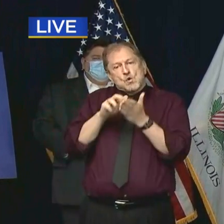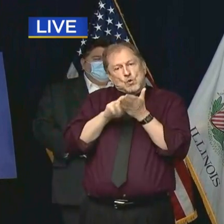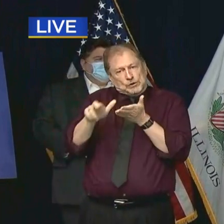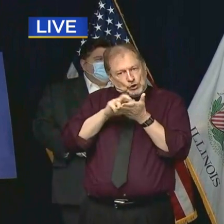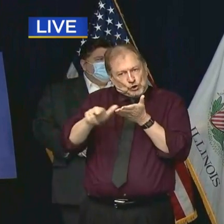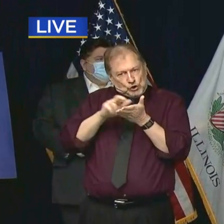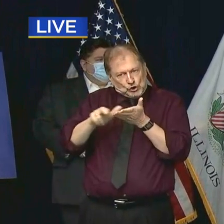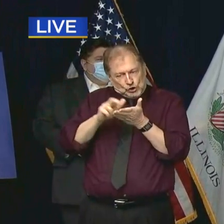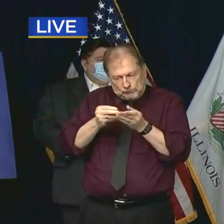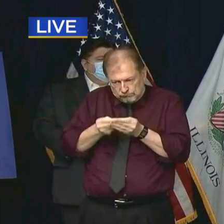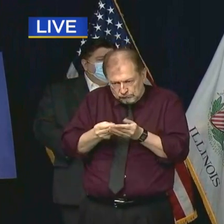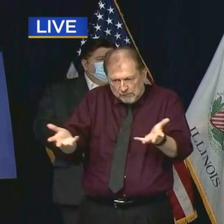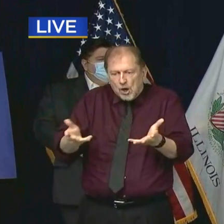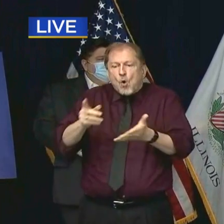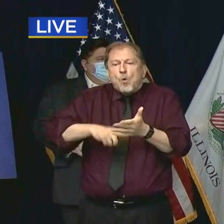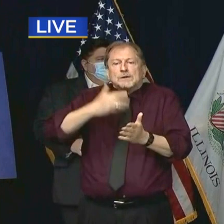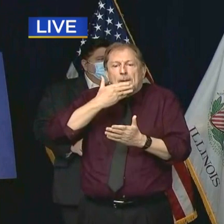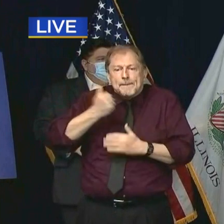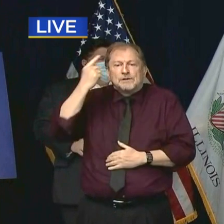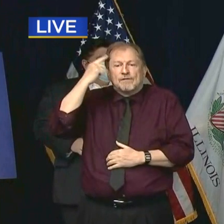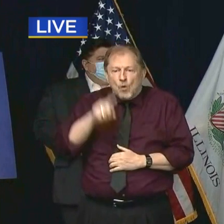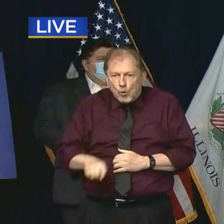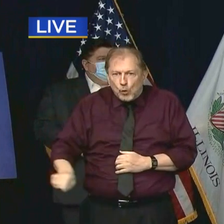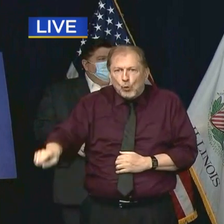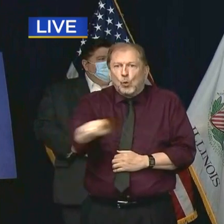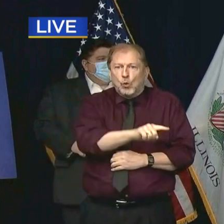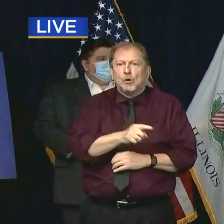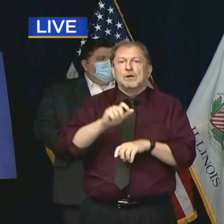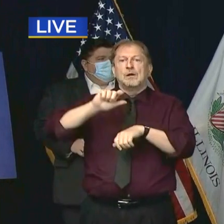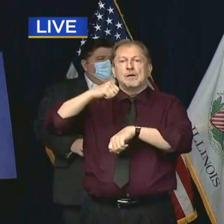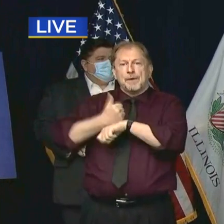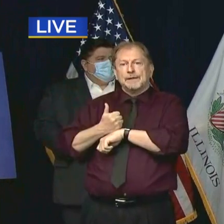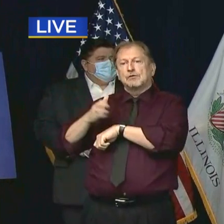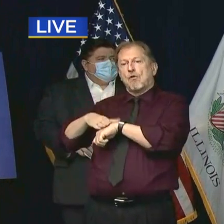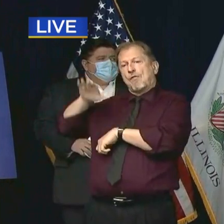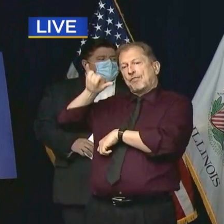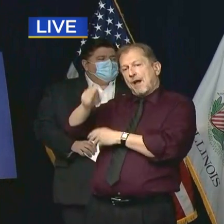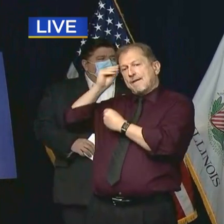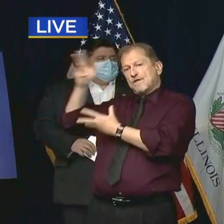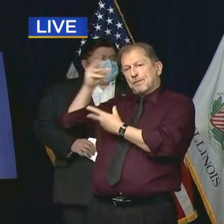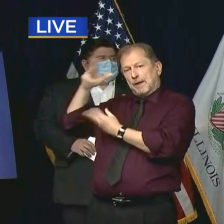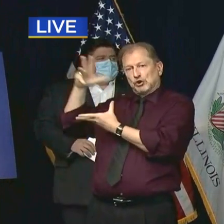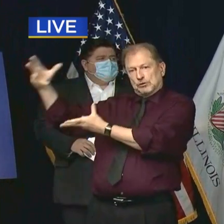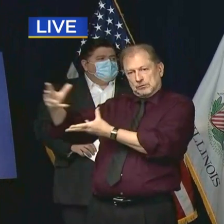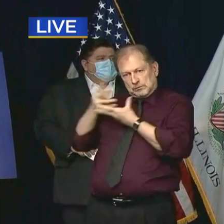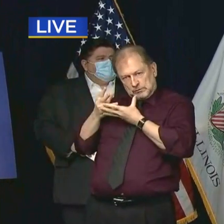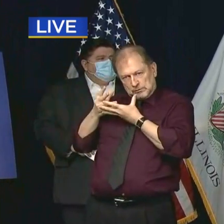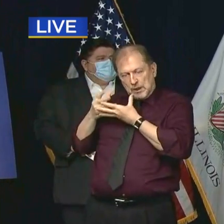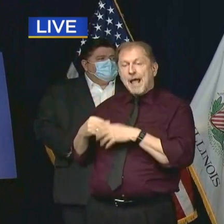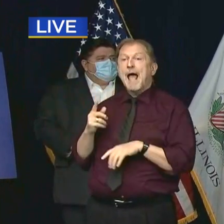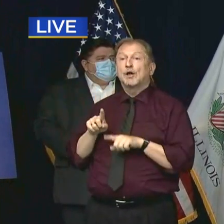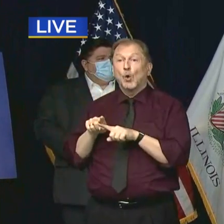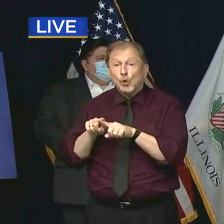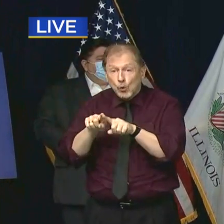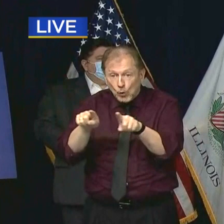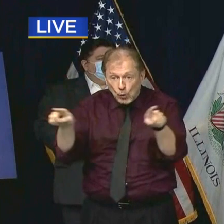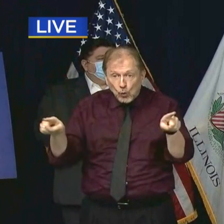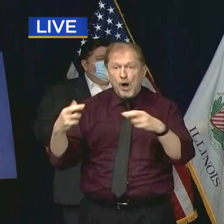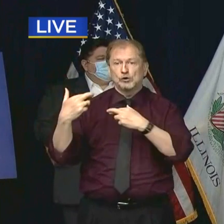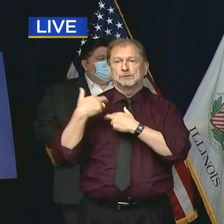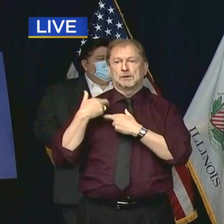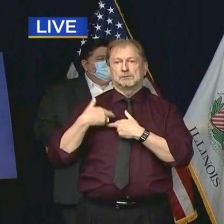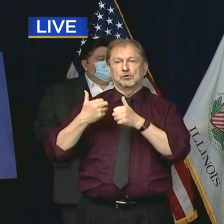make the best recommendations based on that data. And it will be incumbent on you as individuals to follow